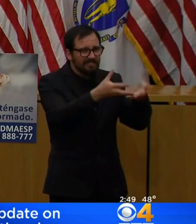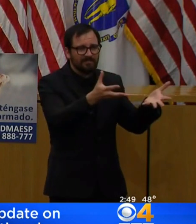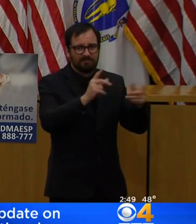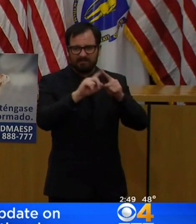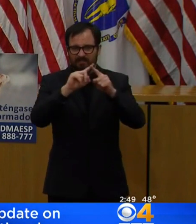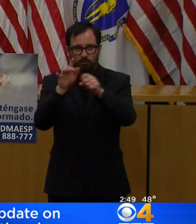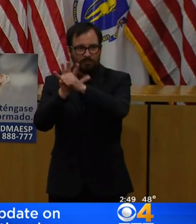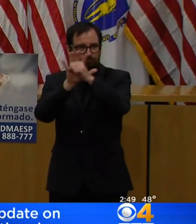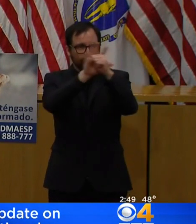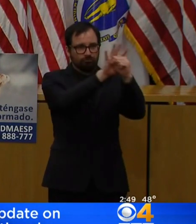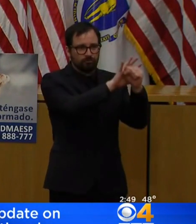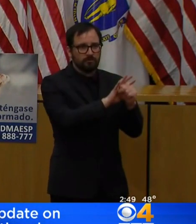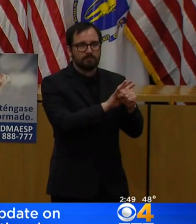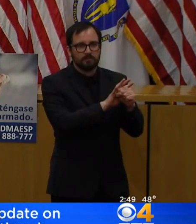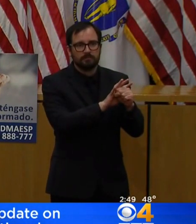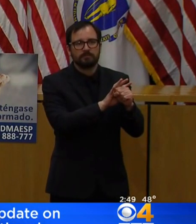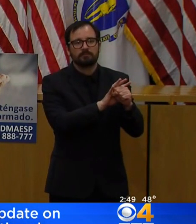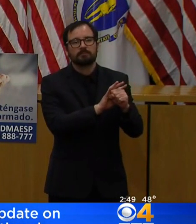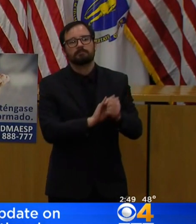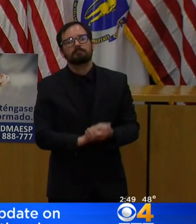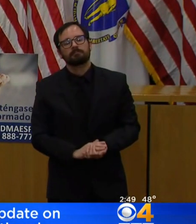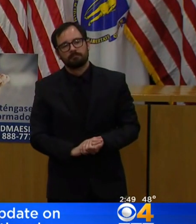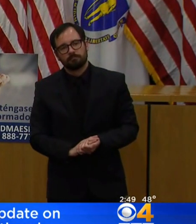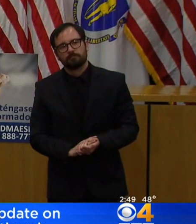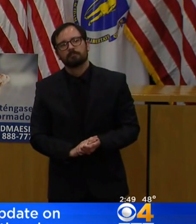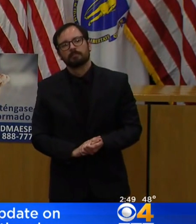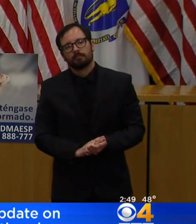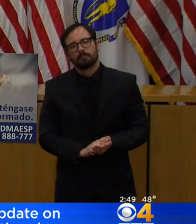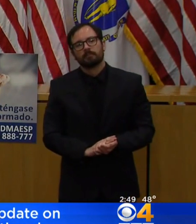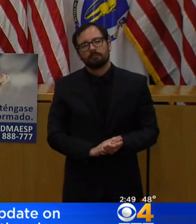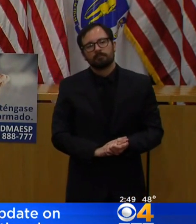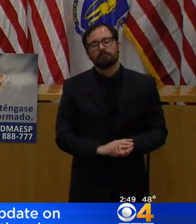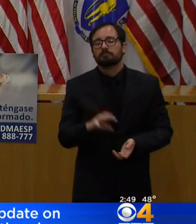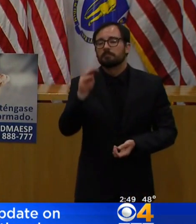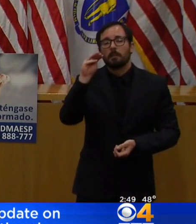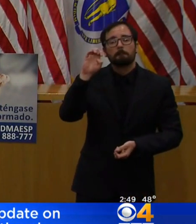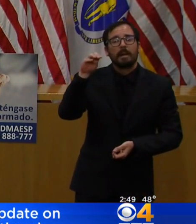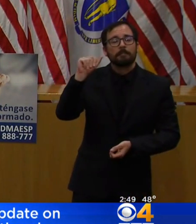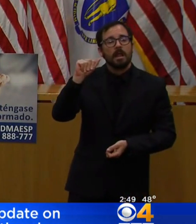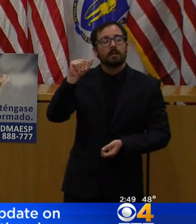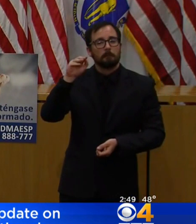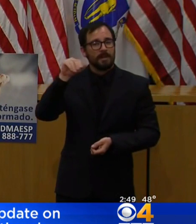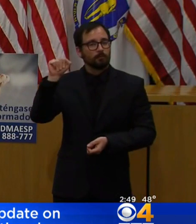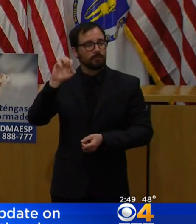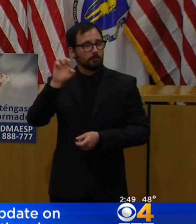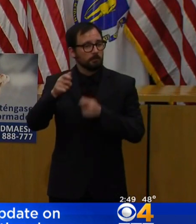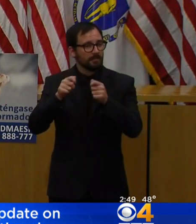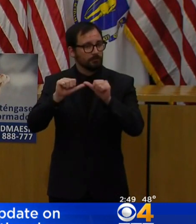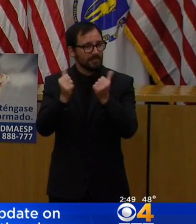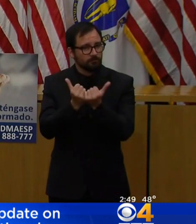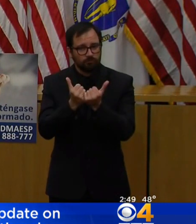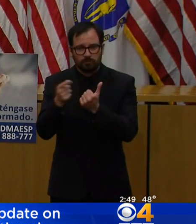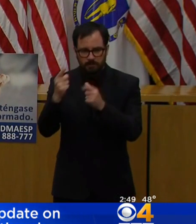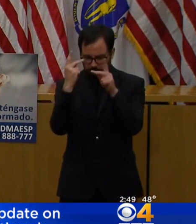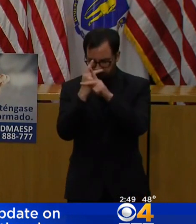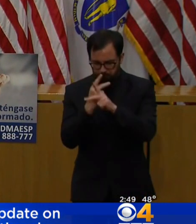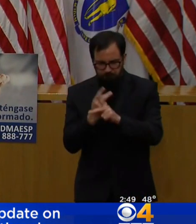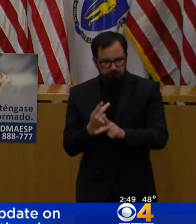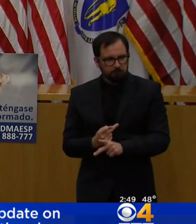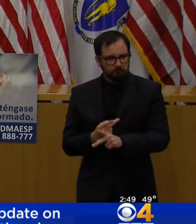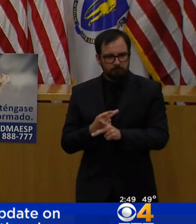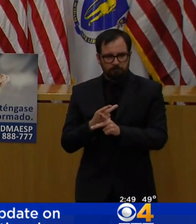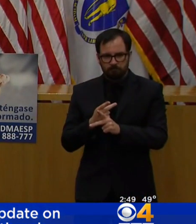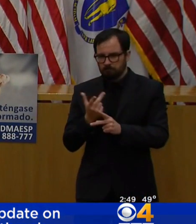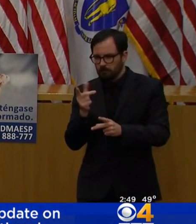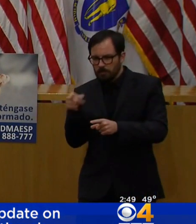They've worked out a formula where each first responder will receive five masks, which is an equivalent to one month's supply plus a spare.